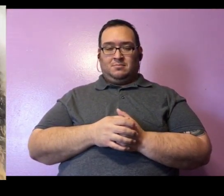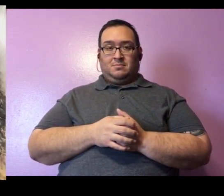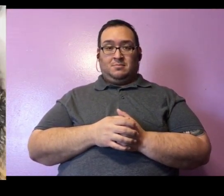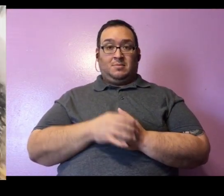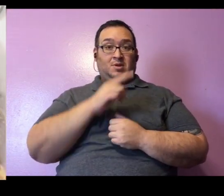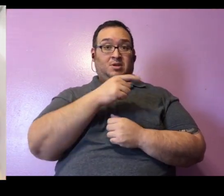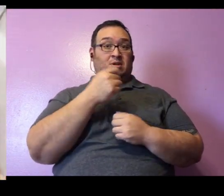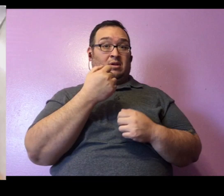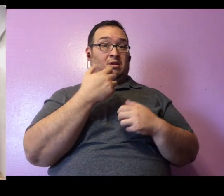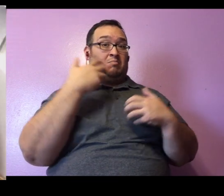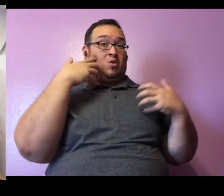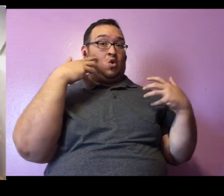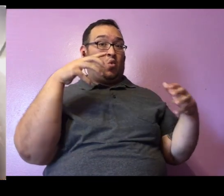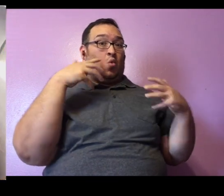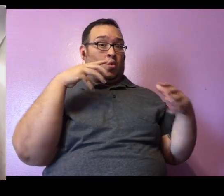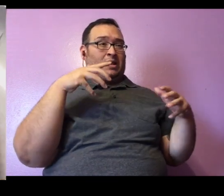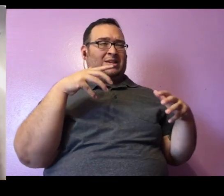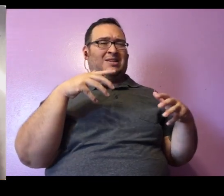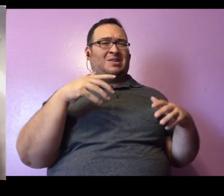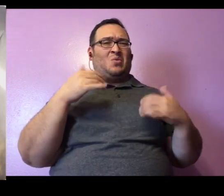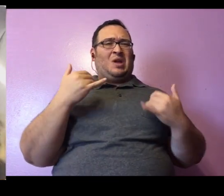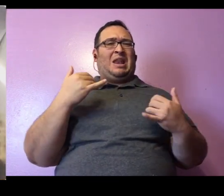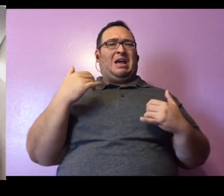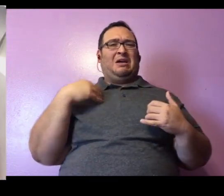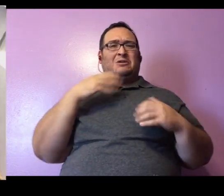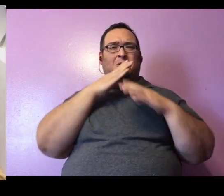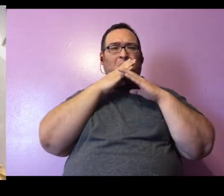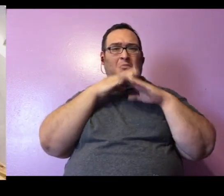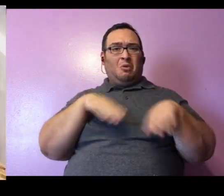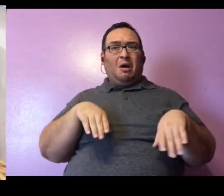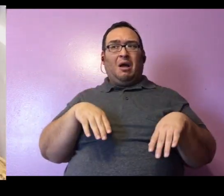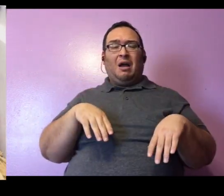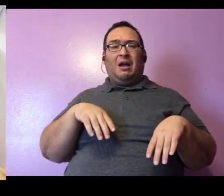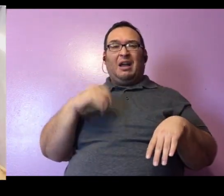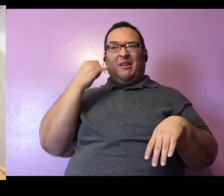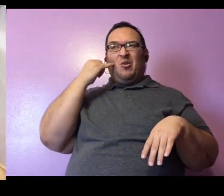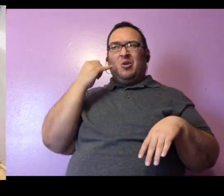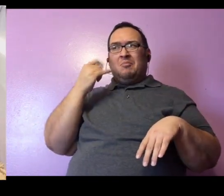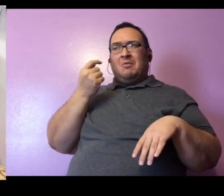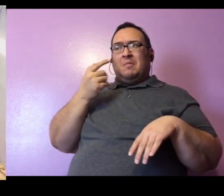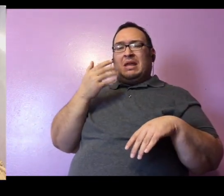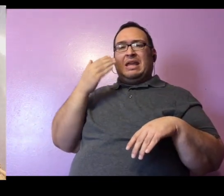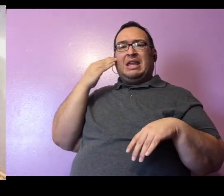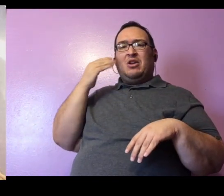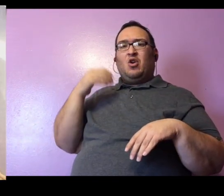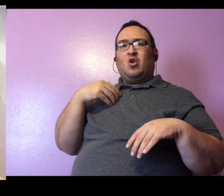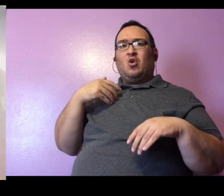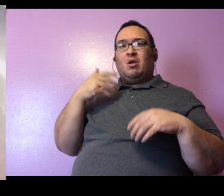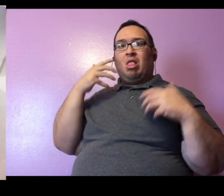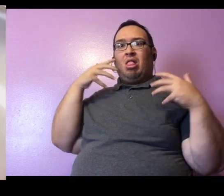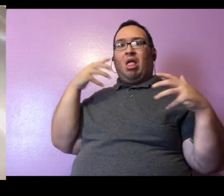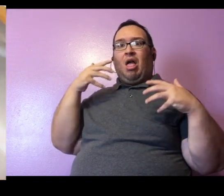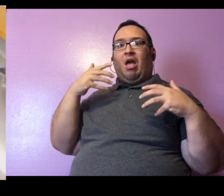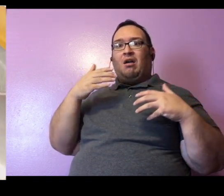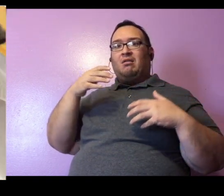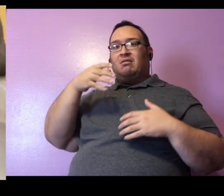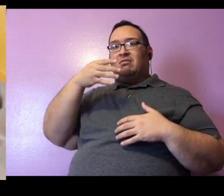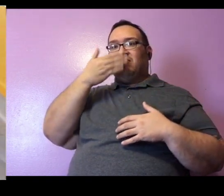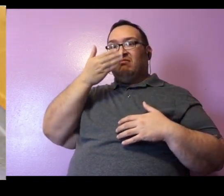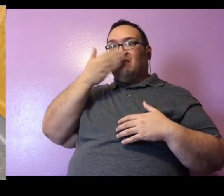Does she make noises? So Lucille is not really making any noises right now unless you guys can pick up a little bit of her super loud sniffing, but as I